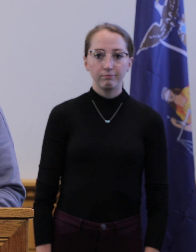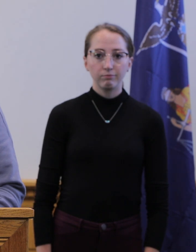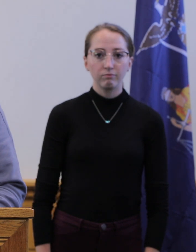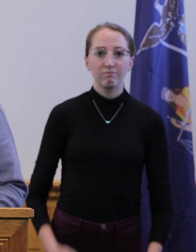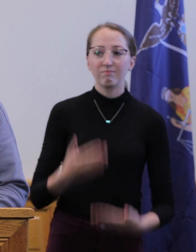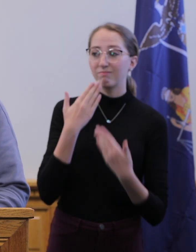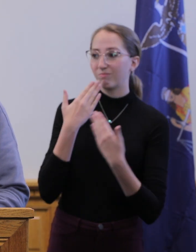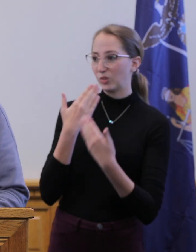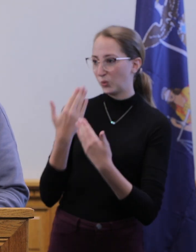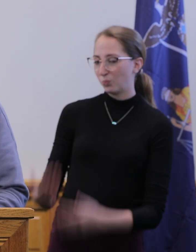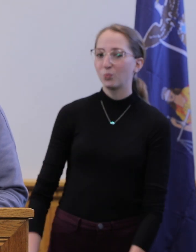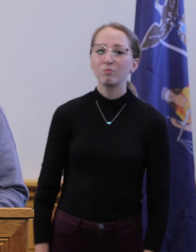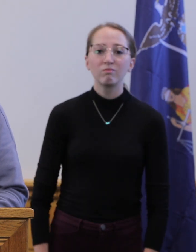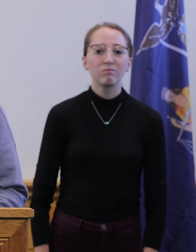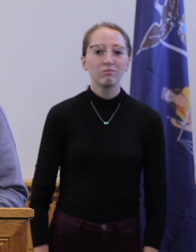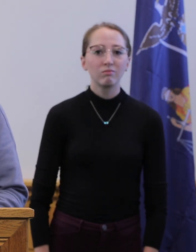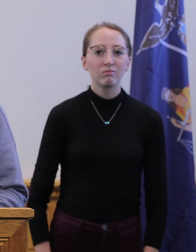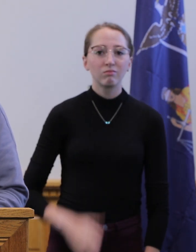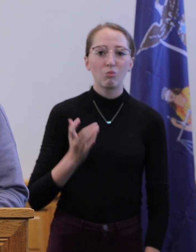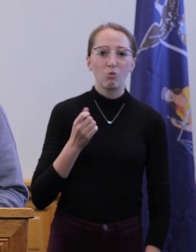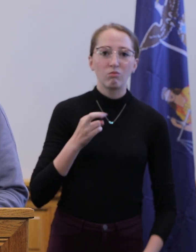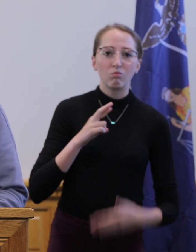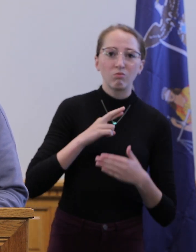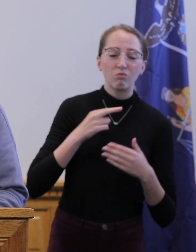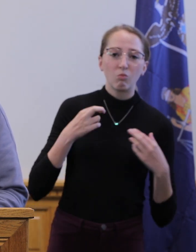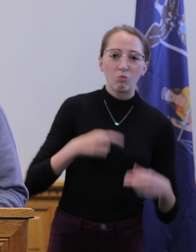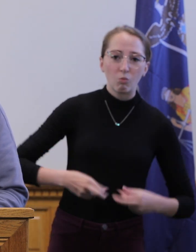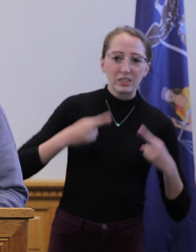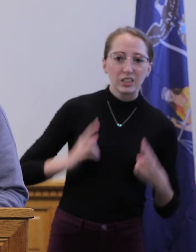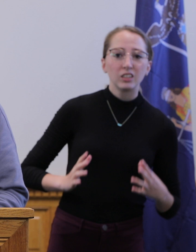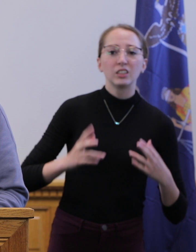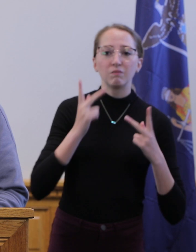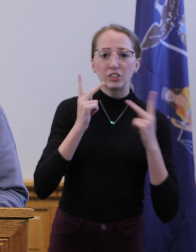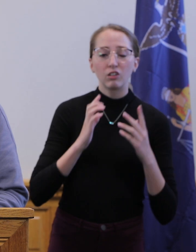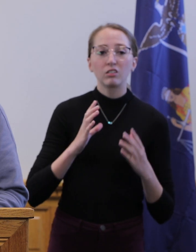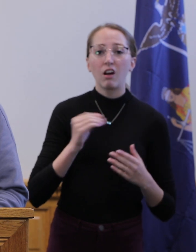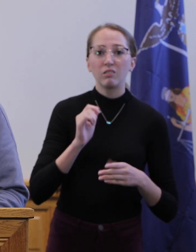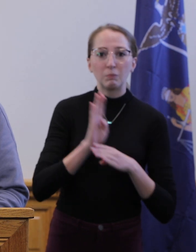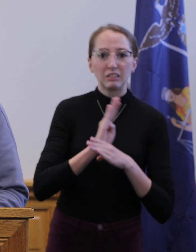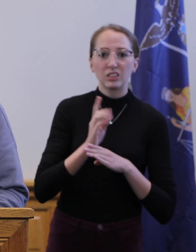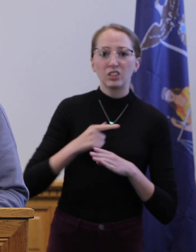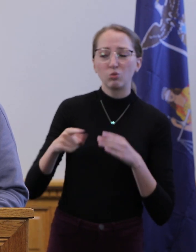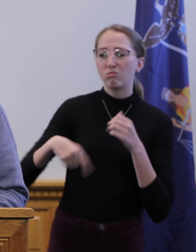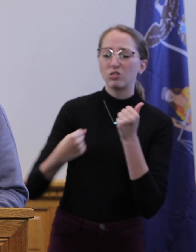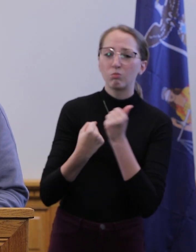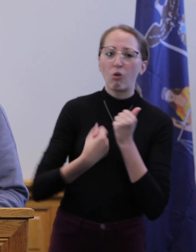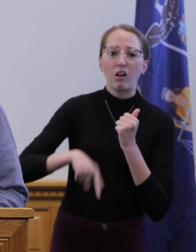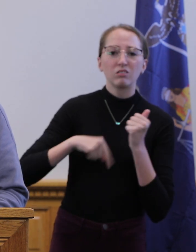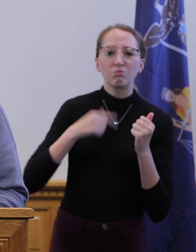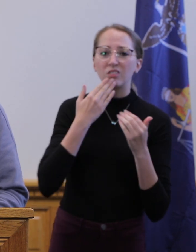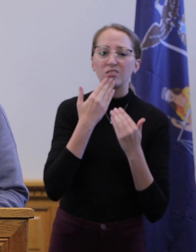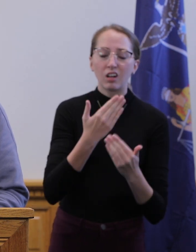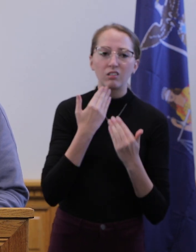Thank you, Diane. The support of our residents, visitors, and businesses is vital as we work through this period. Thank you, as always, for your